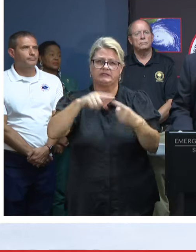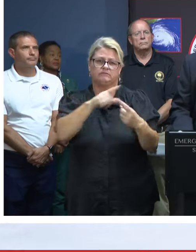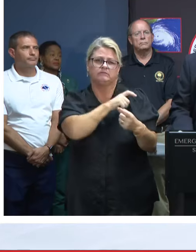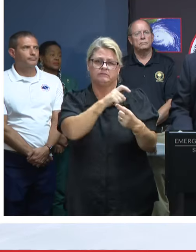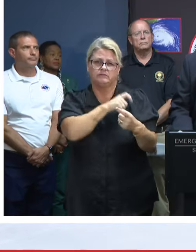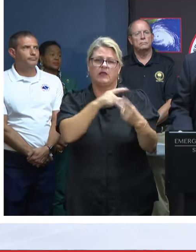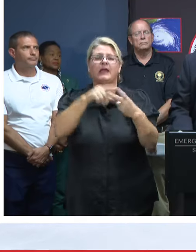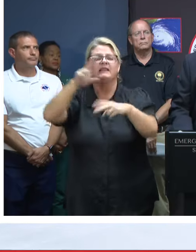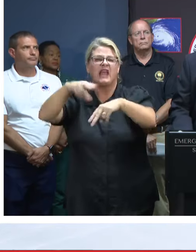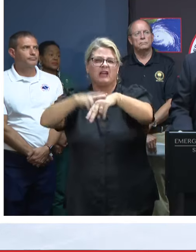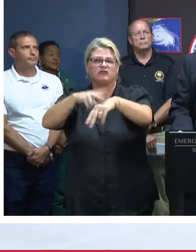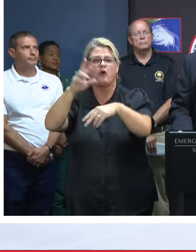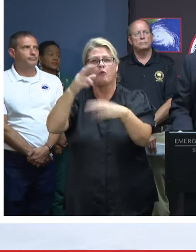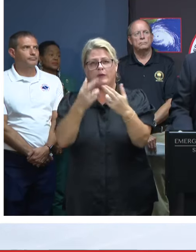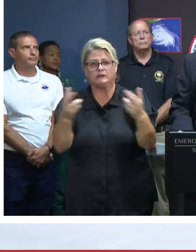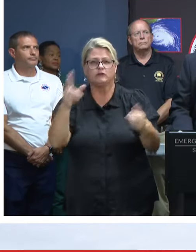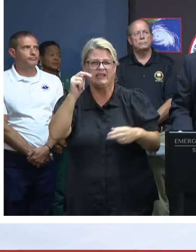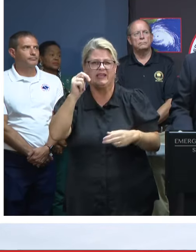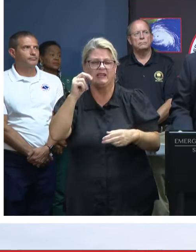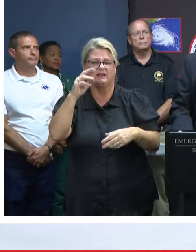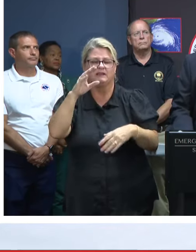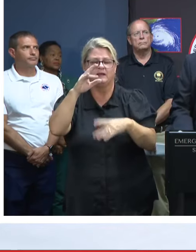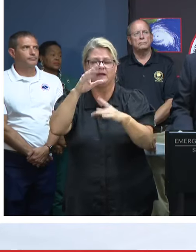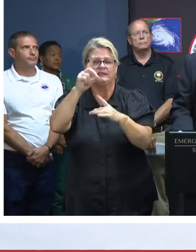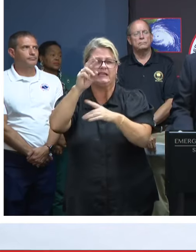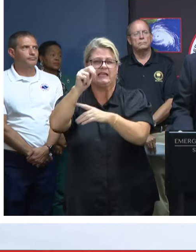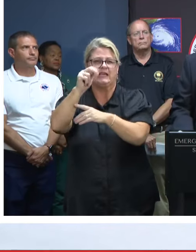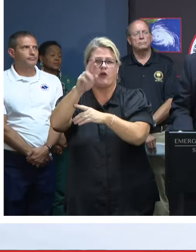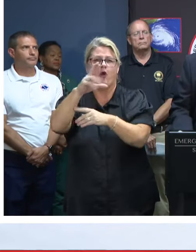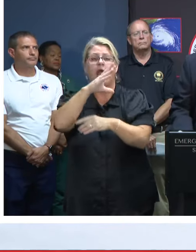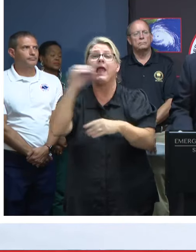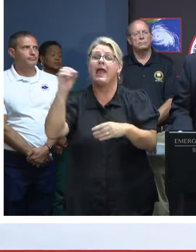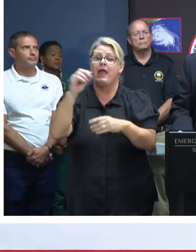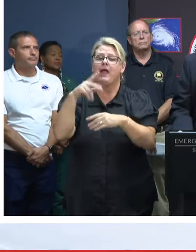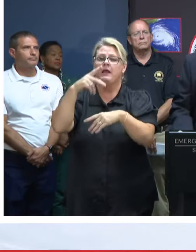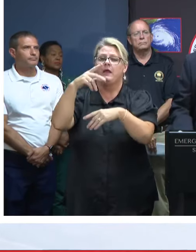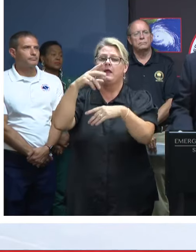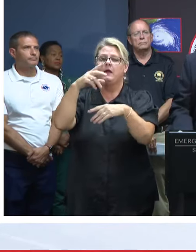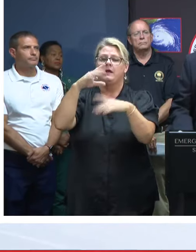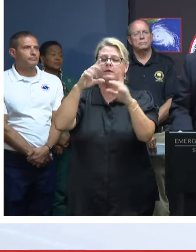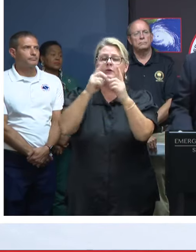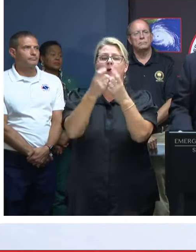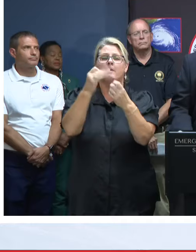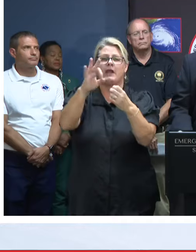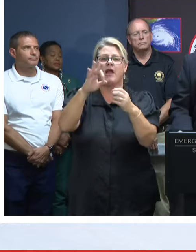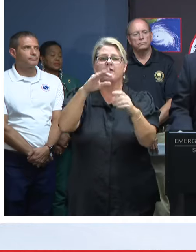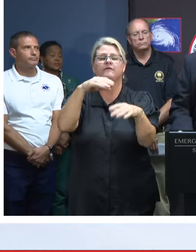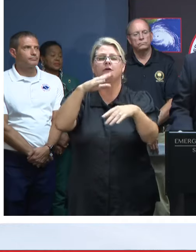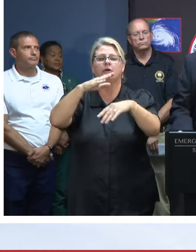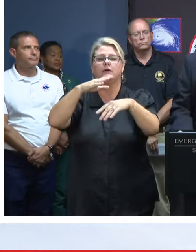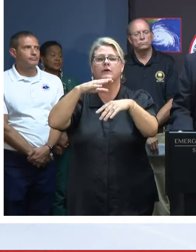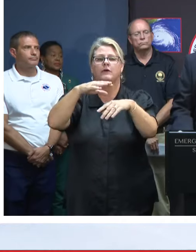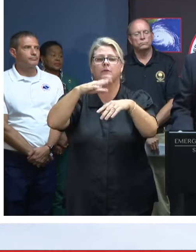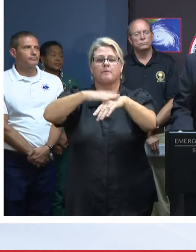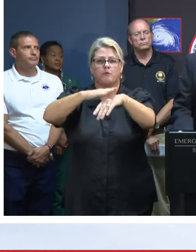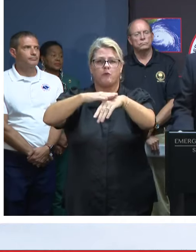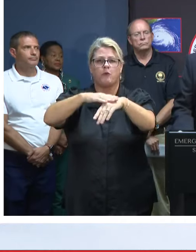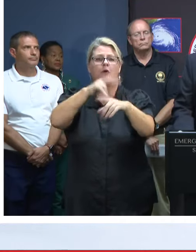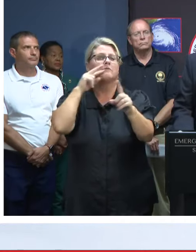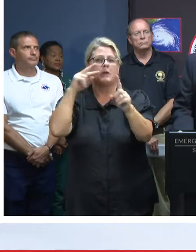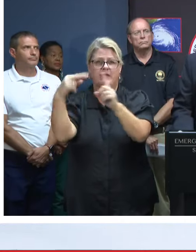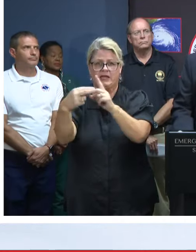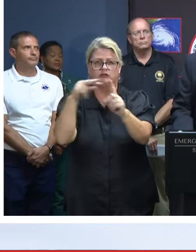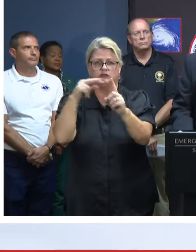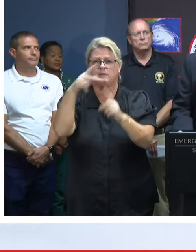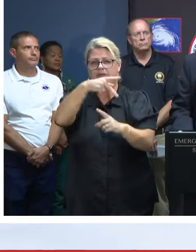Resources, and the South Carolina Department of Pardon, Parole, and Probation. Our operational priorities include providing timely